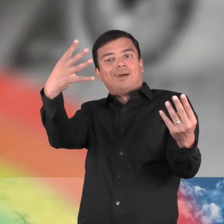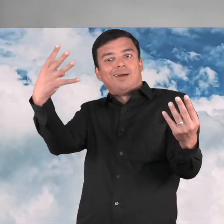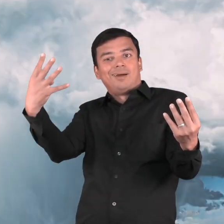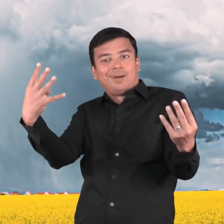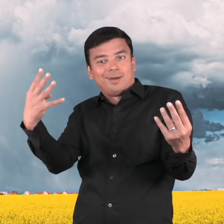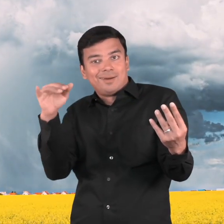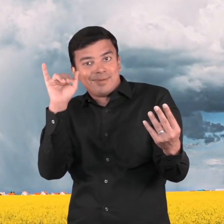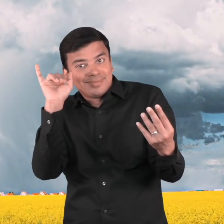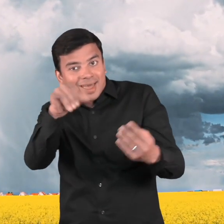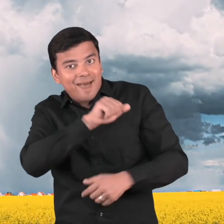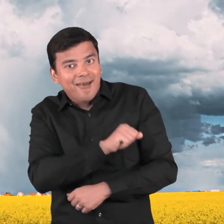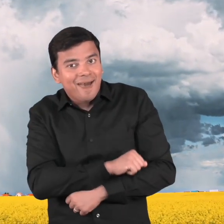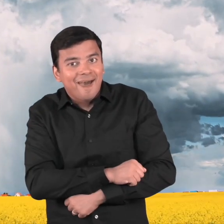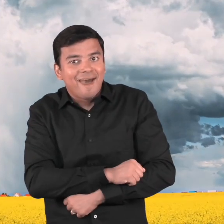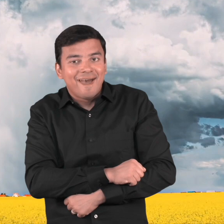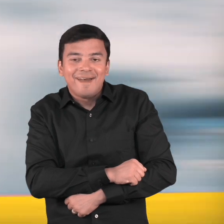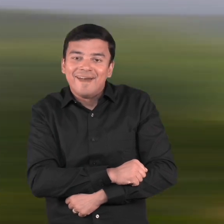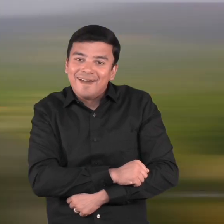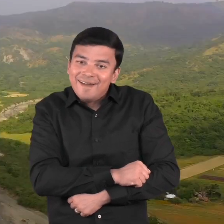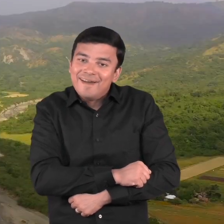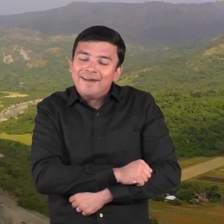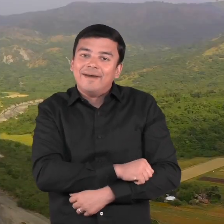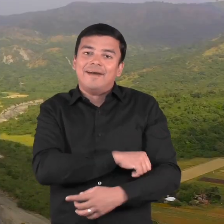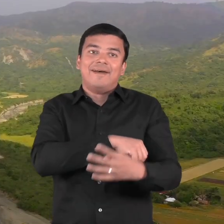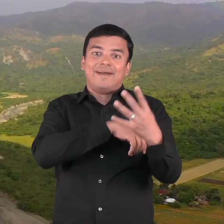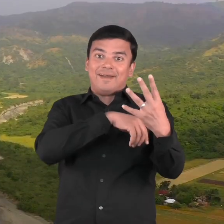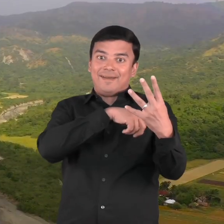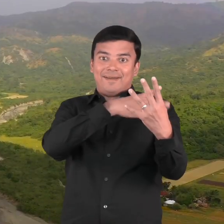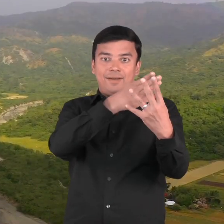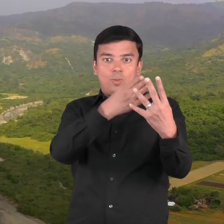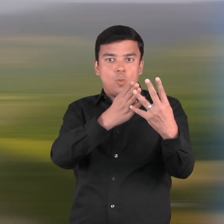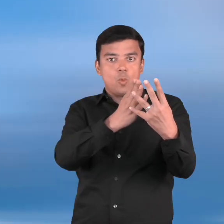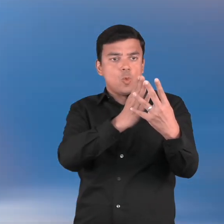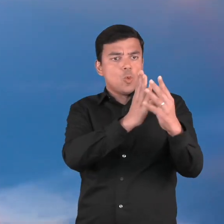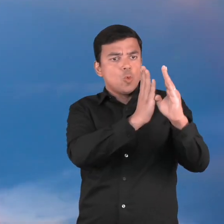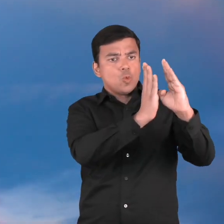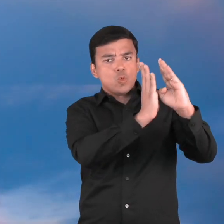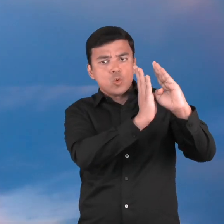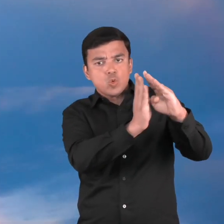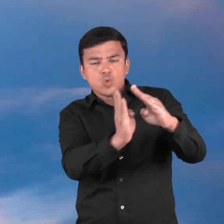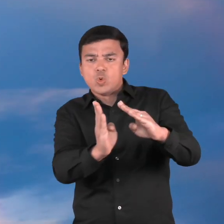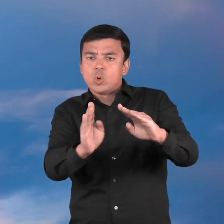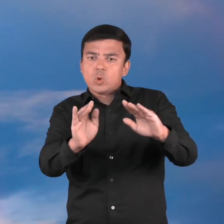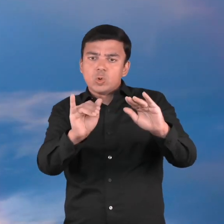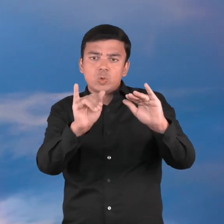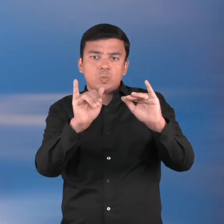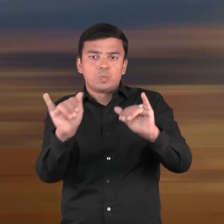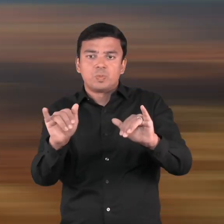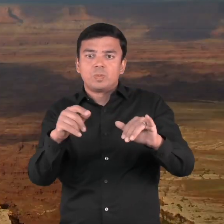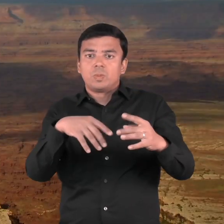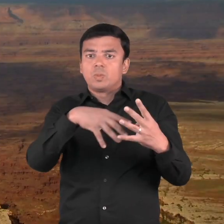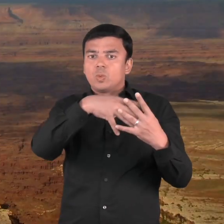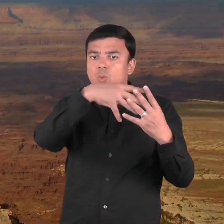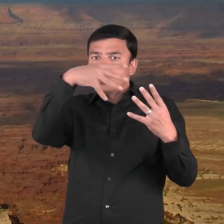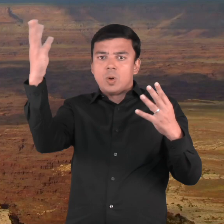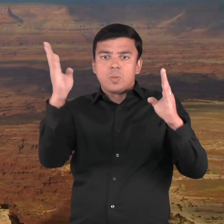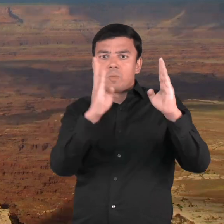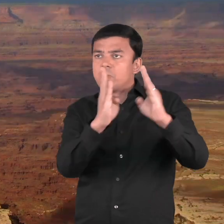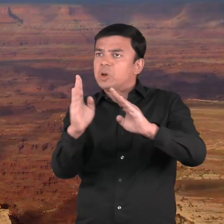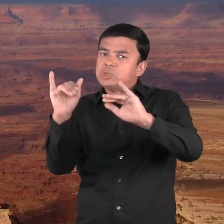The colors of a rainbow always appear in the same exact order. And guess what? There is a cool